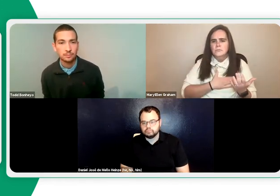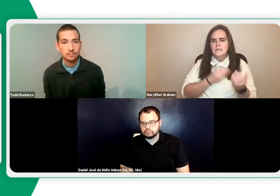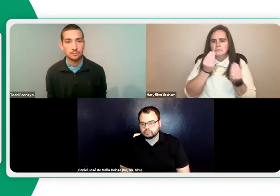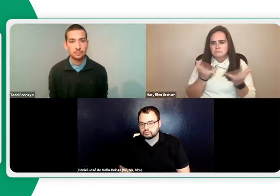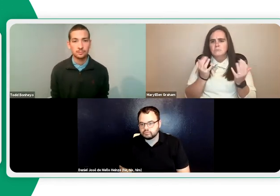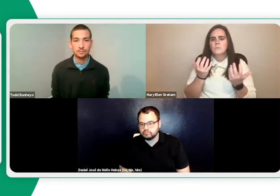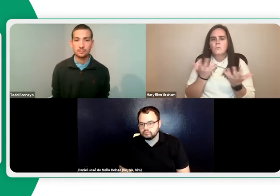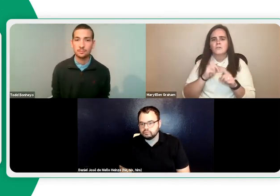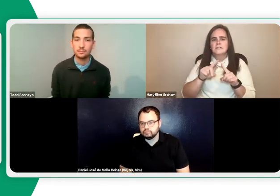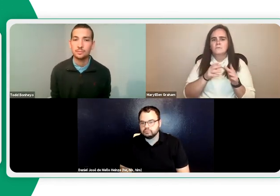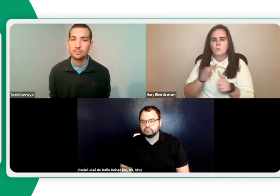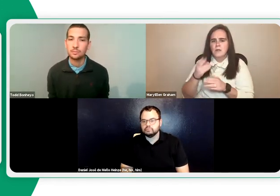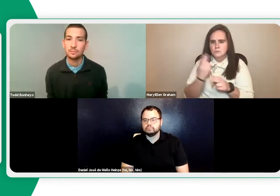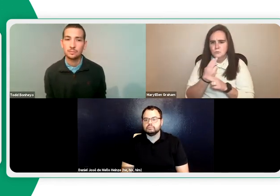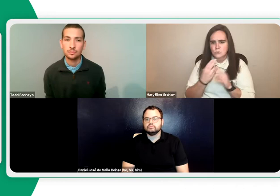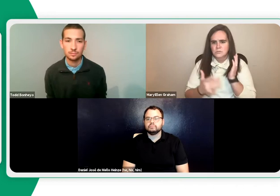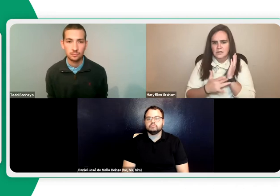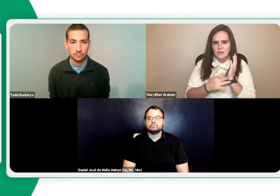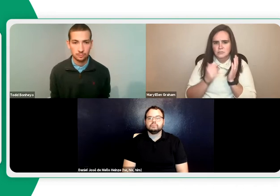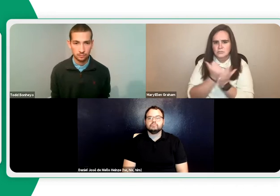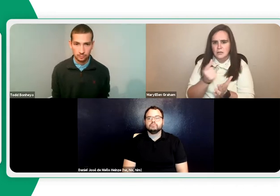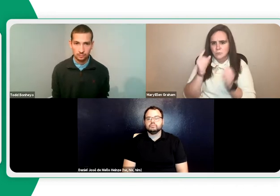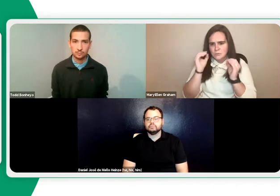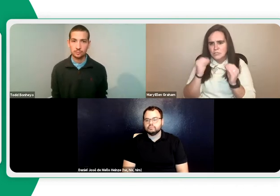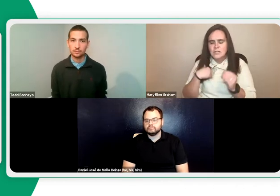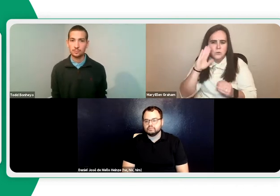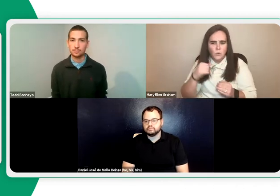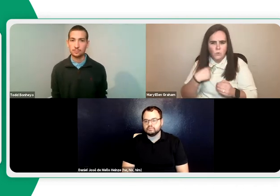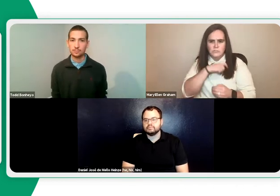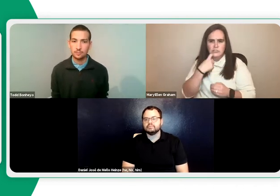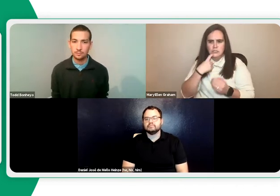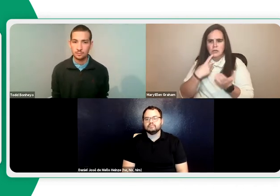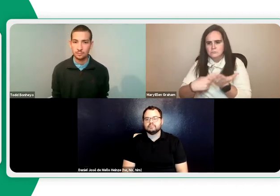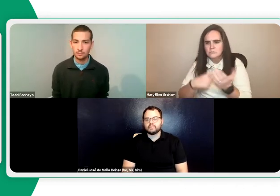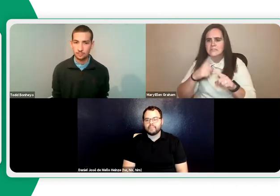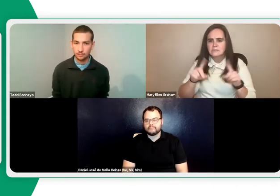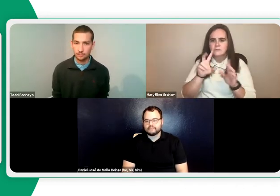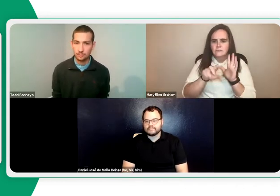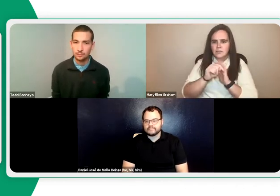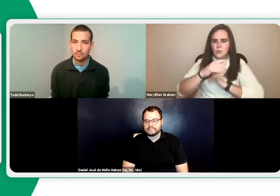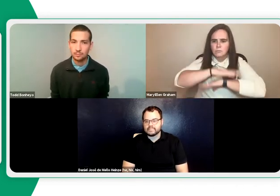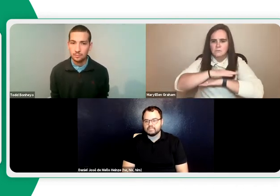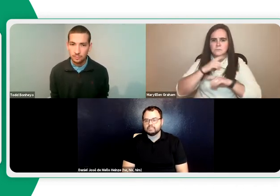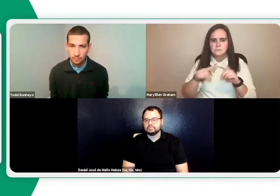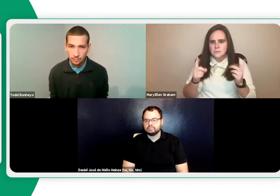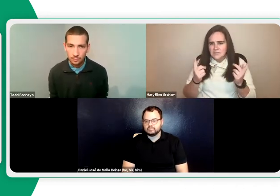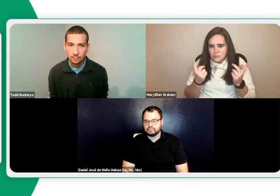So can you please let us know what are the different ways that you use technology to help you teach?